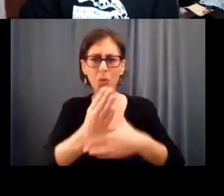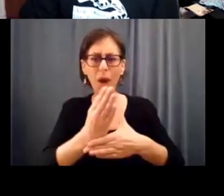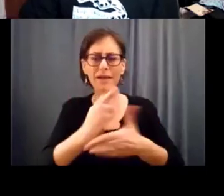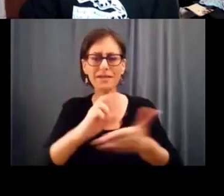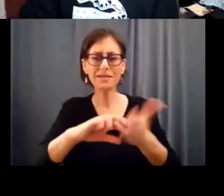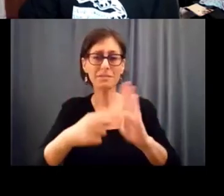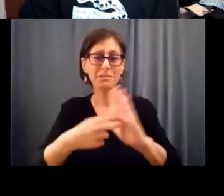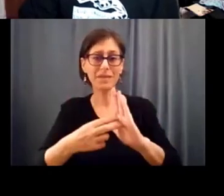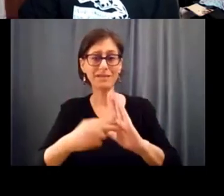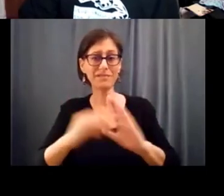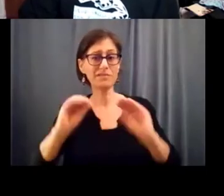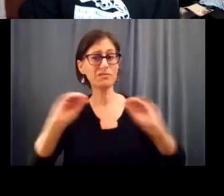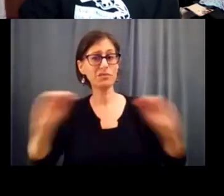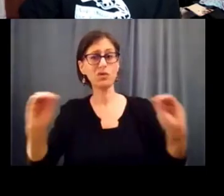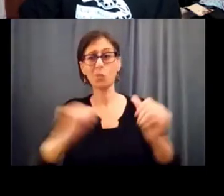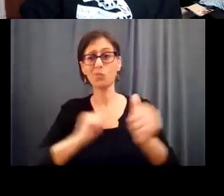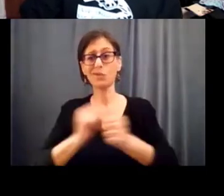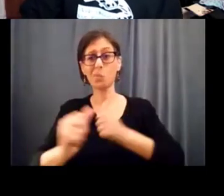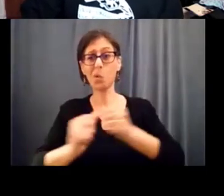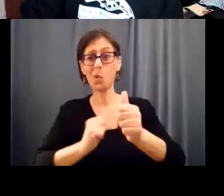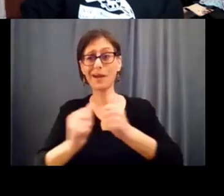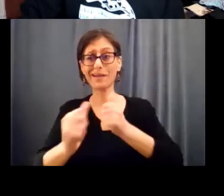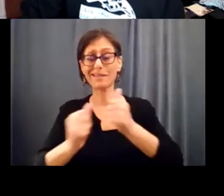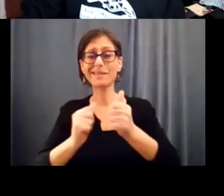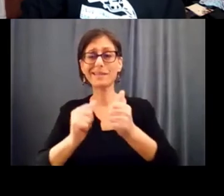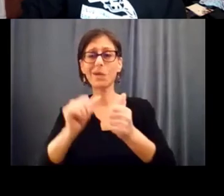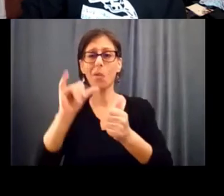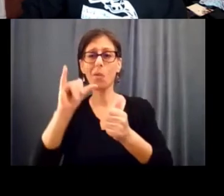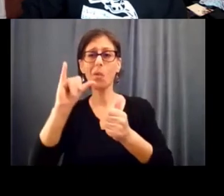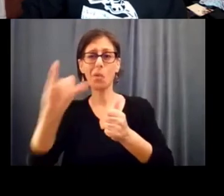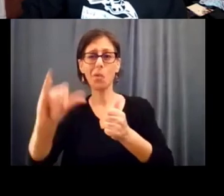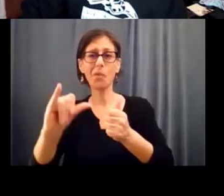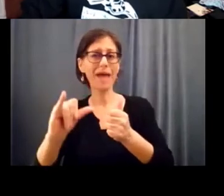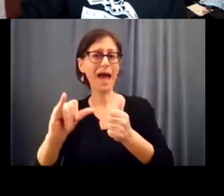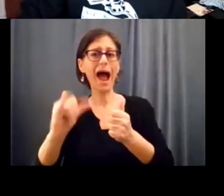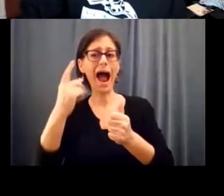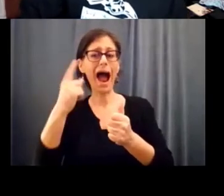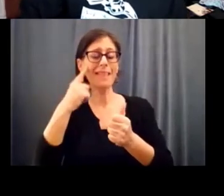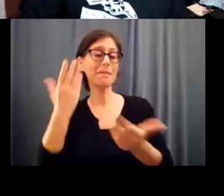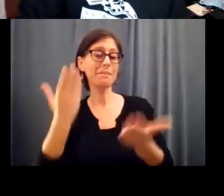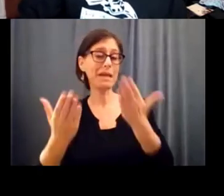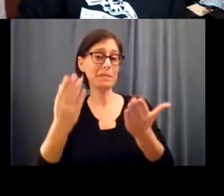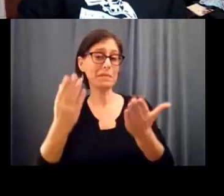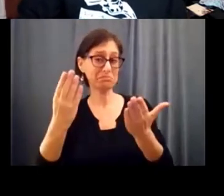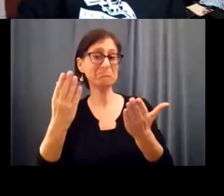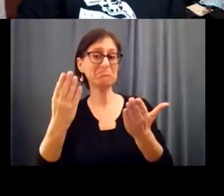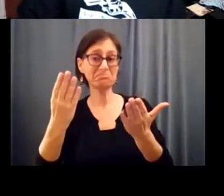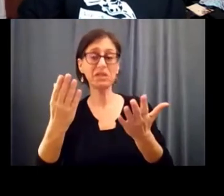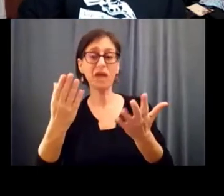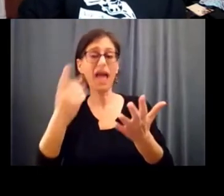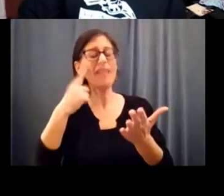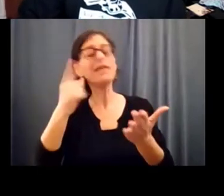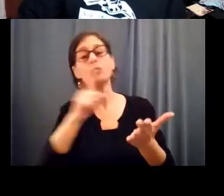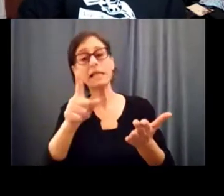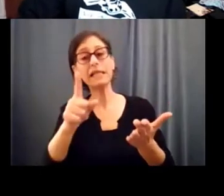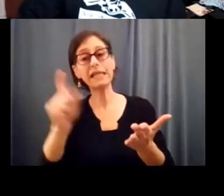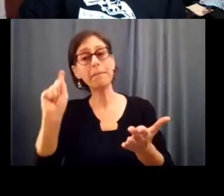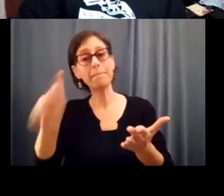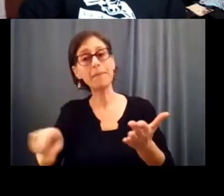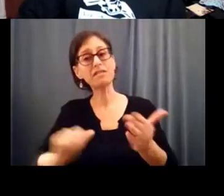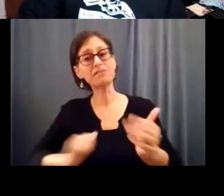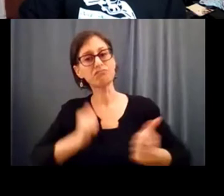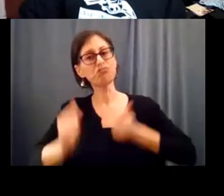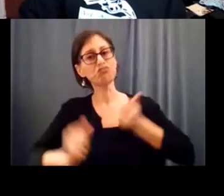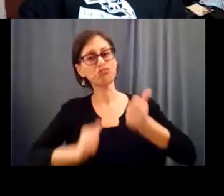sports so so that's that's what i think i think the athletes really need to step up and